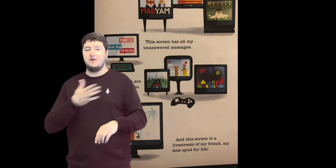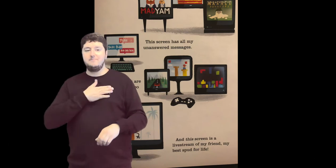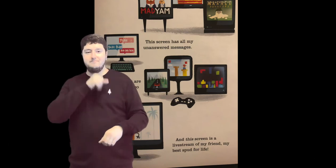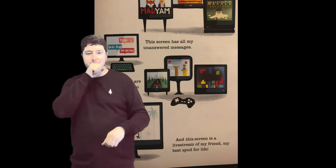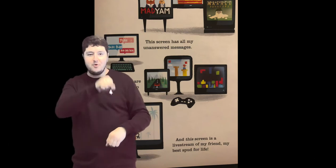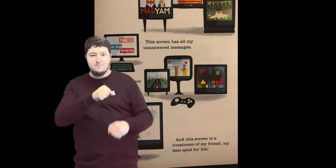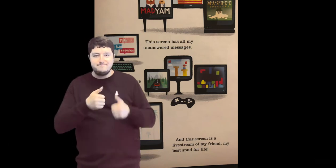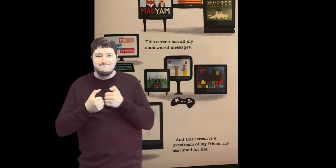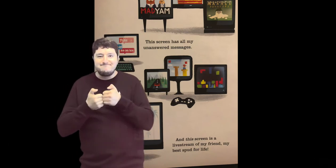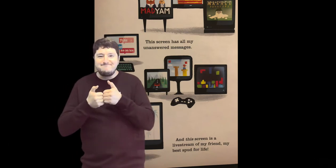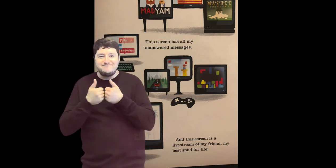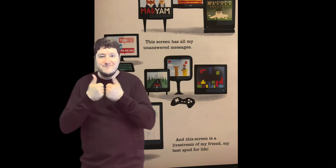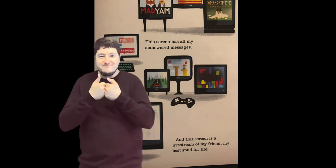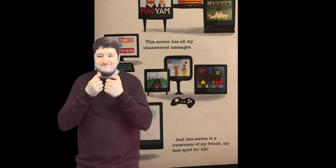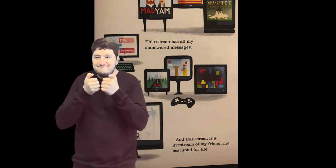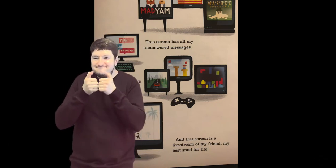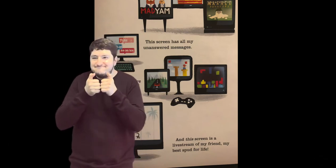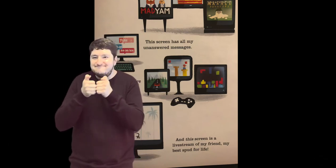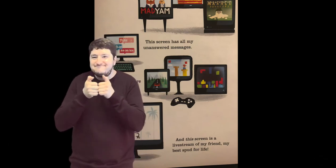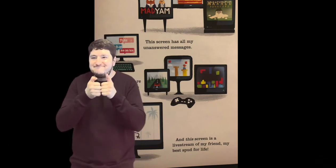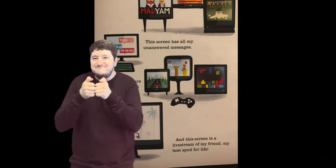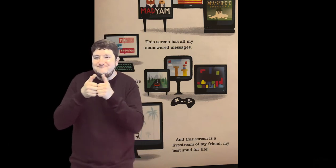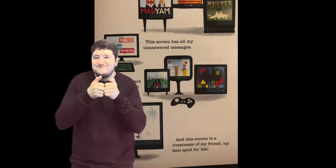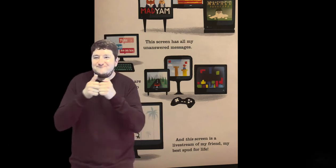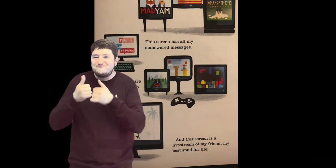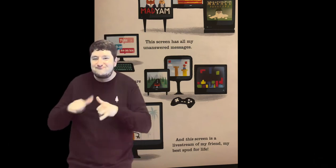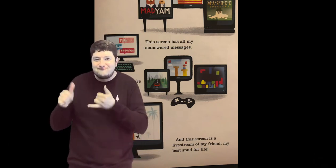These screens are where I play video games